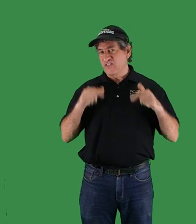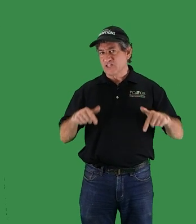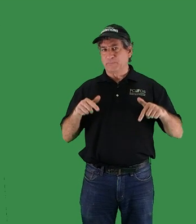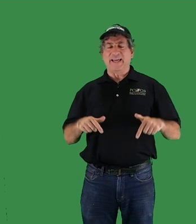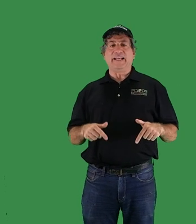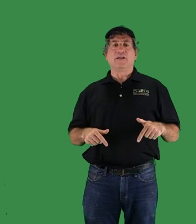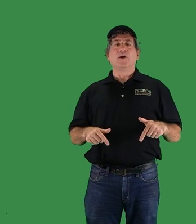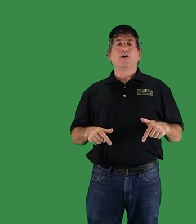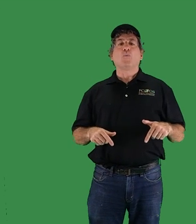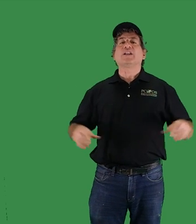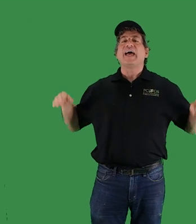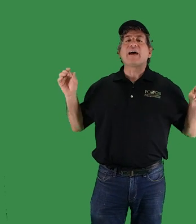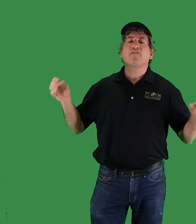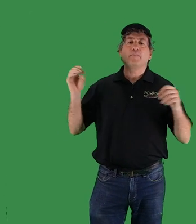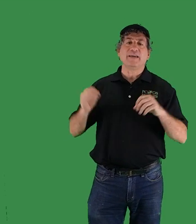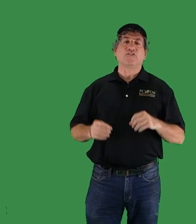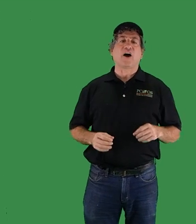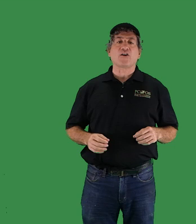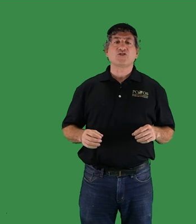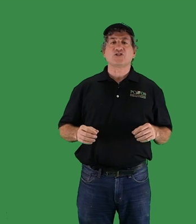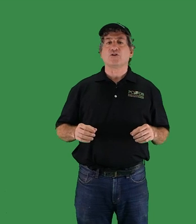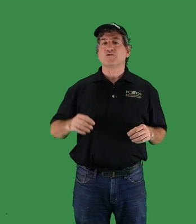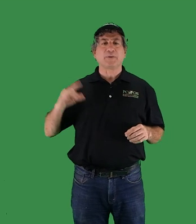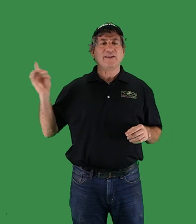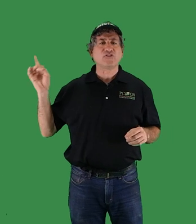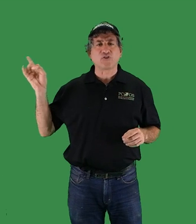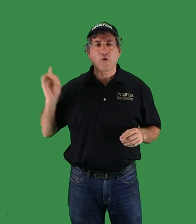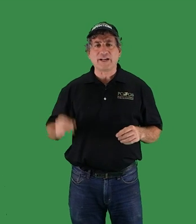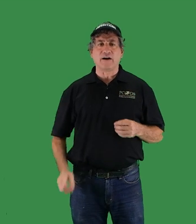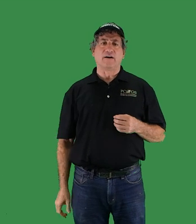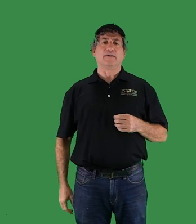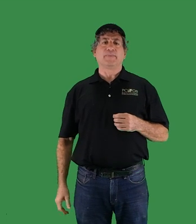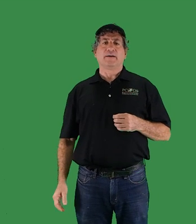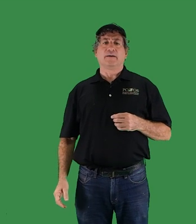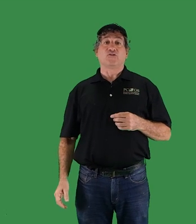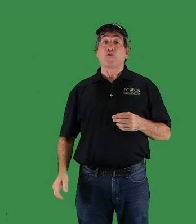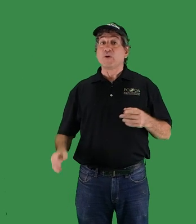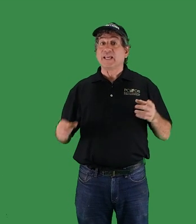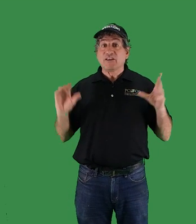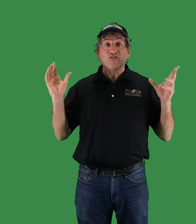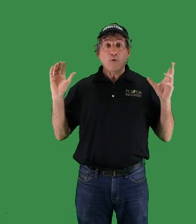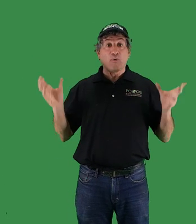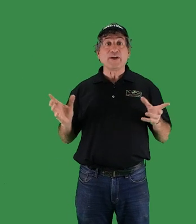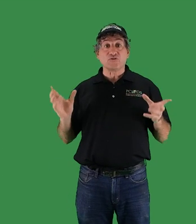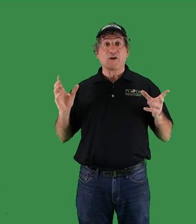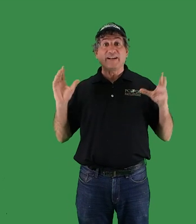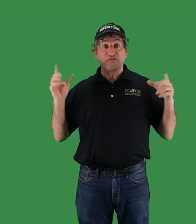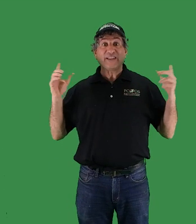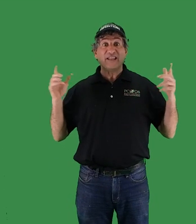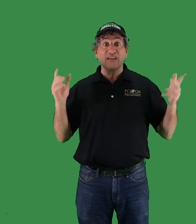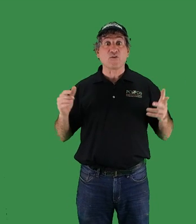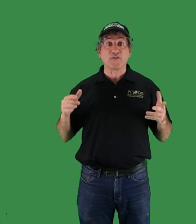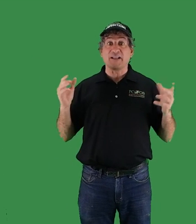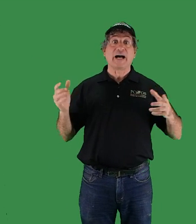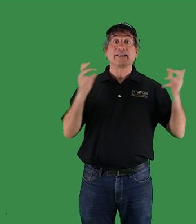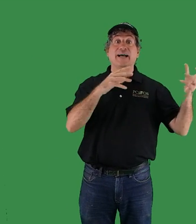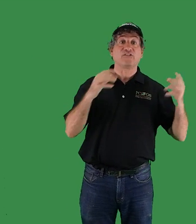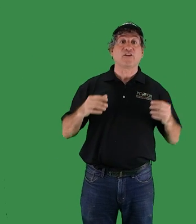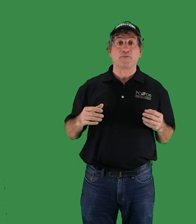this planet will ever be as harsh as those places already are. So there really is no point in trying to flee the Earth and colonize another